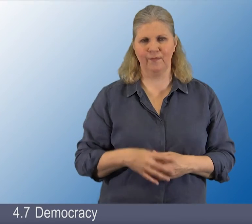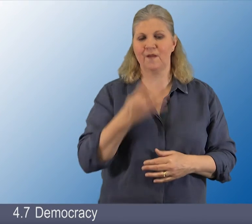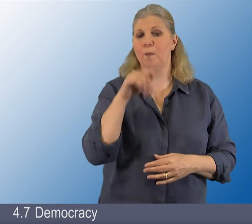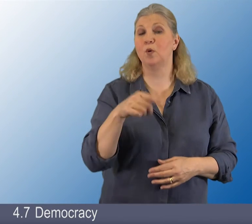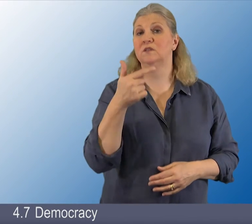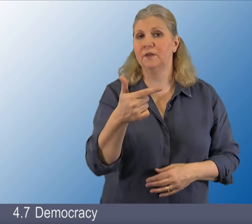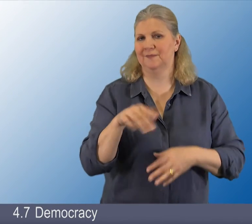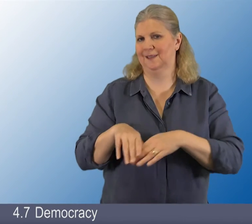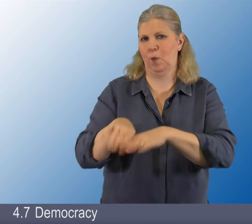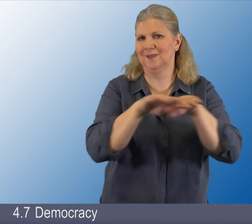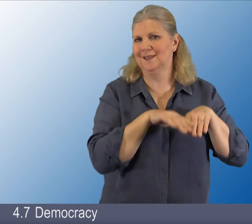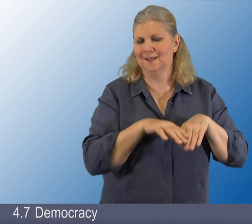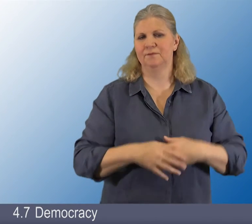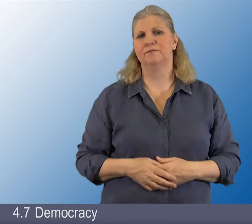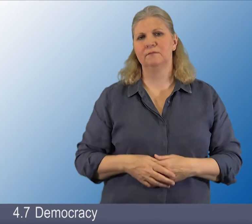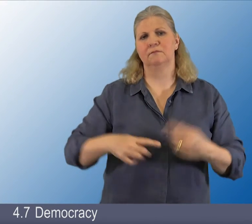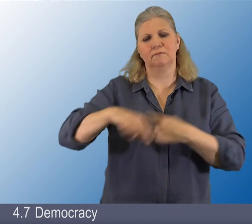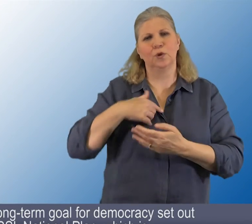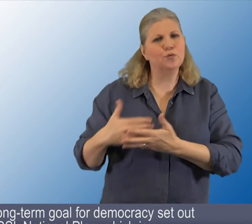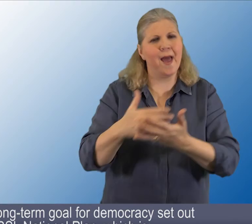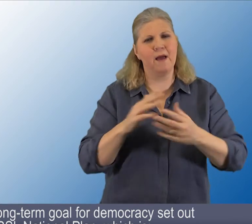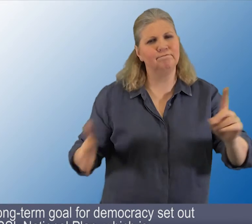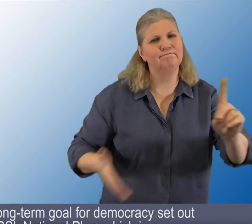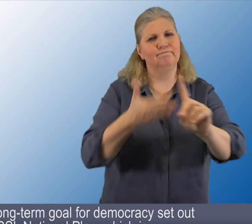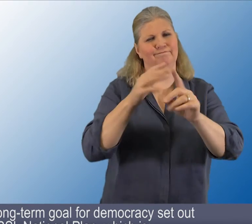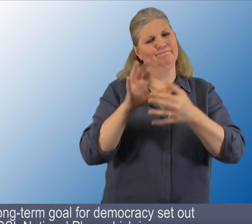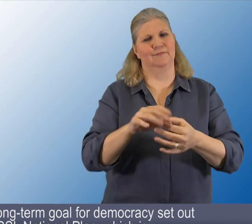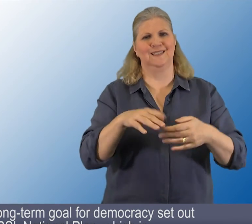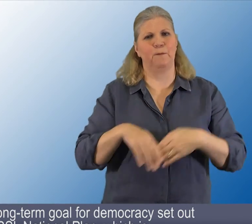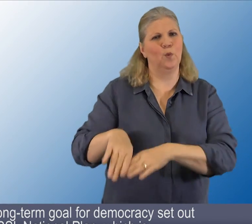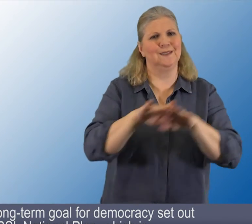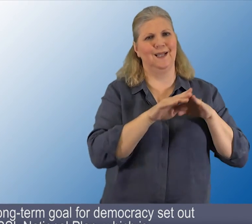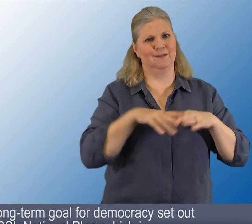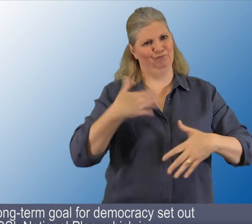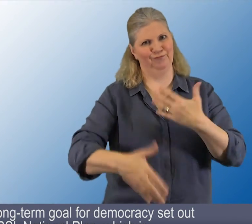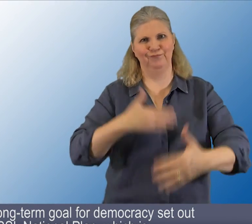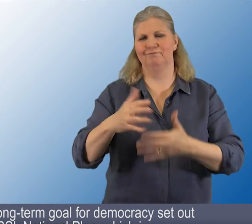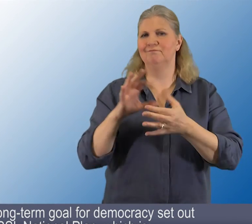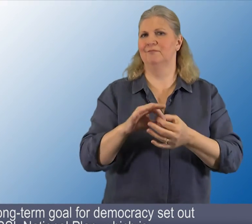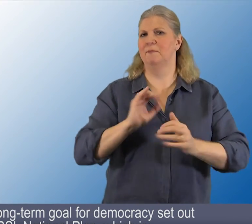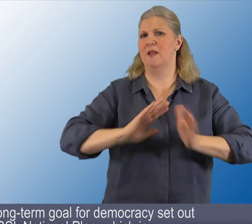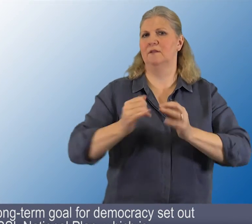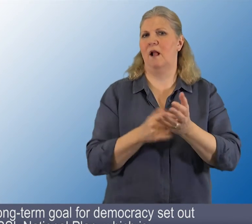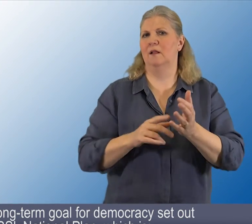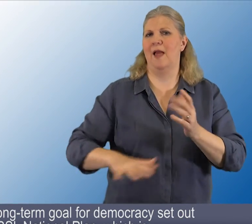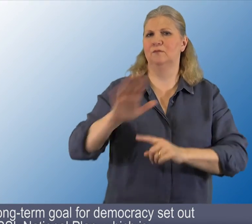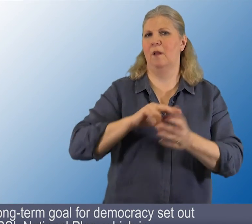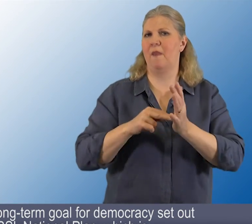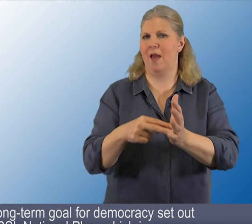4.7 Democracy. 35. We share the long-term goal for democracy set out in the BSL National Plan,